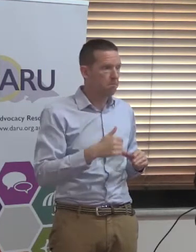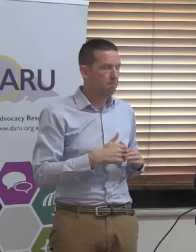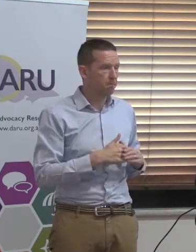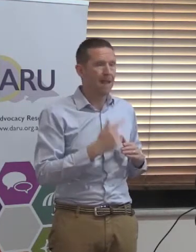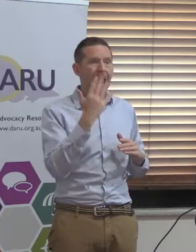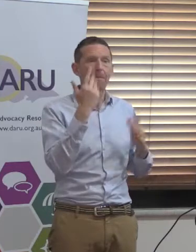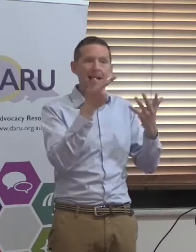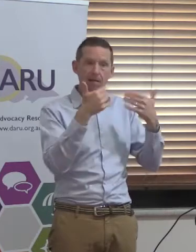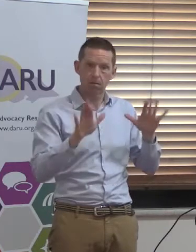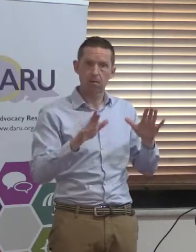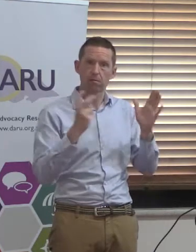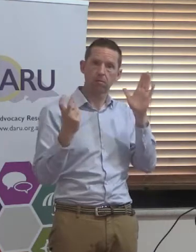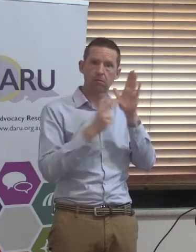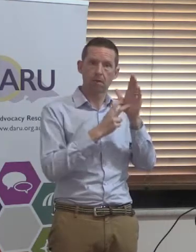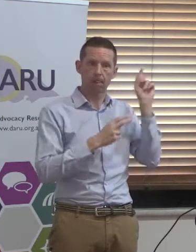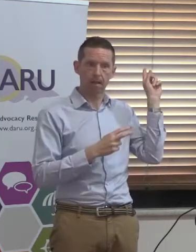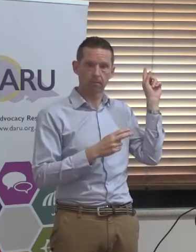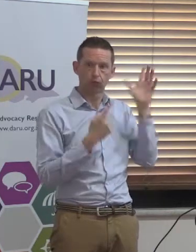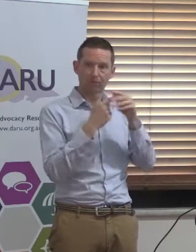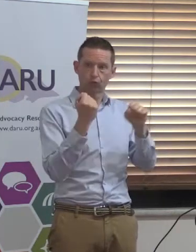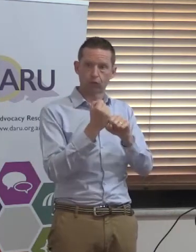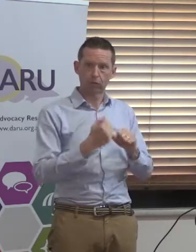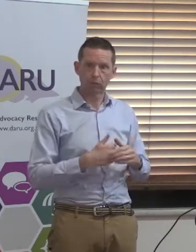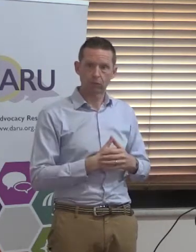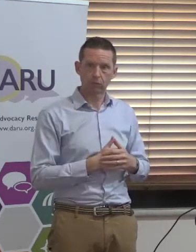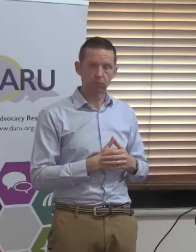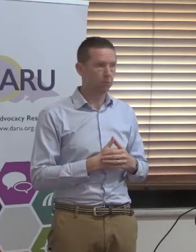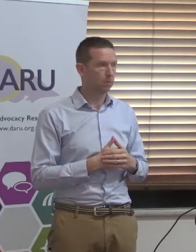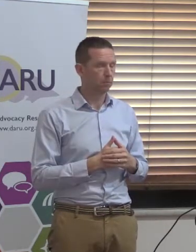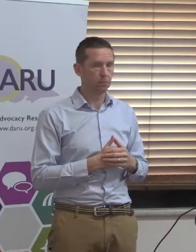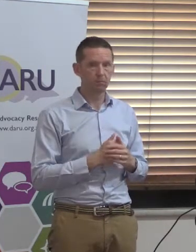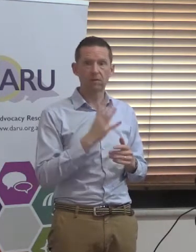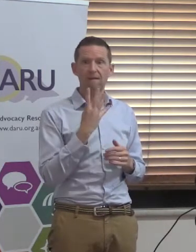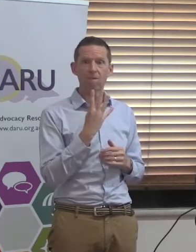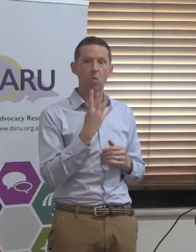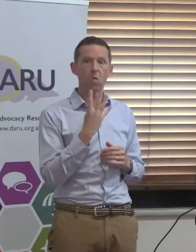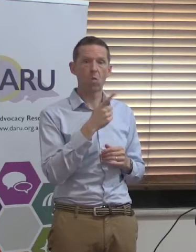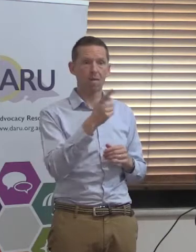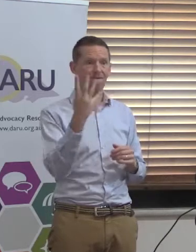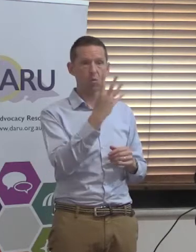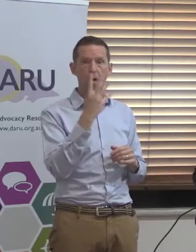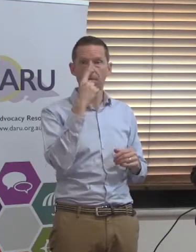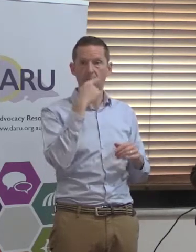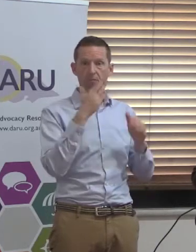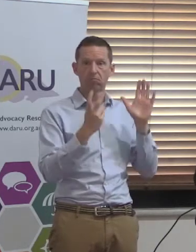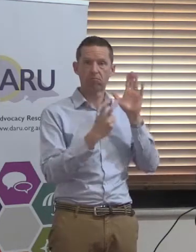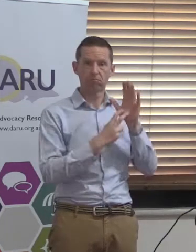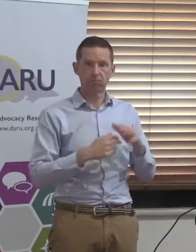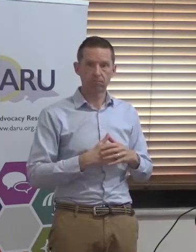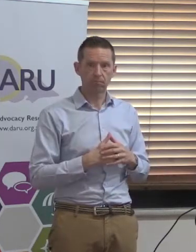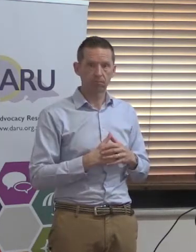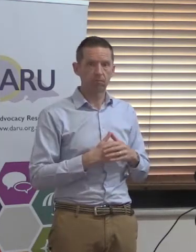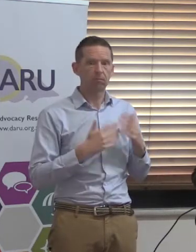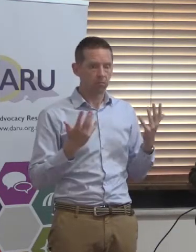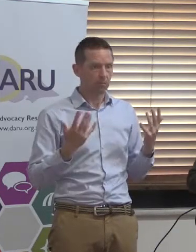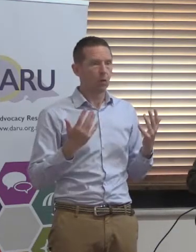How many have actually signed up for it, registered? So there's four people who have signed up. So as I